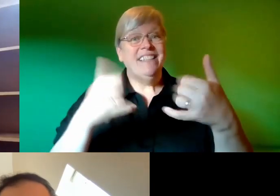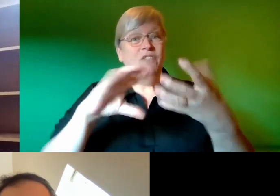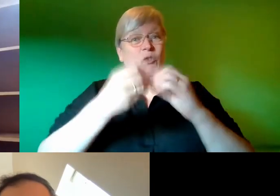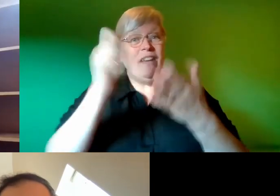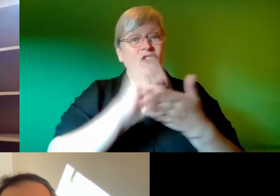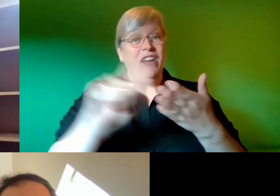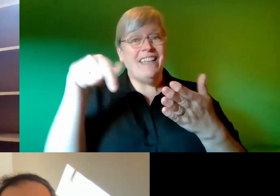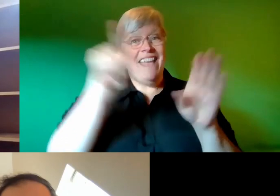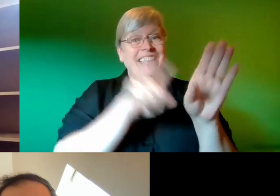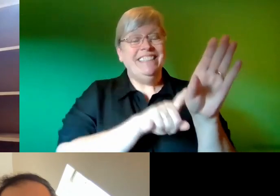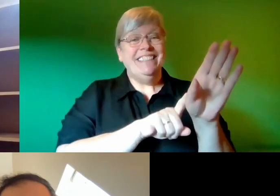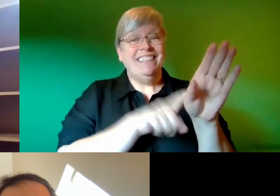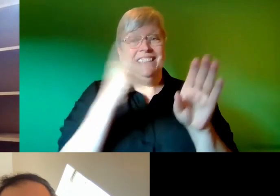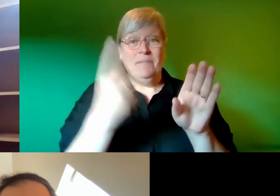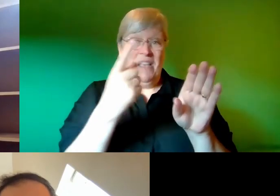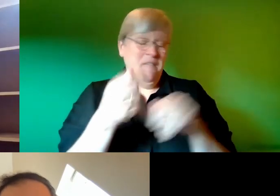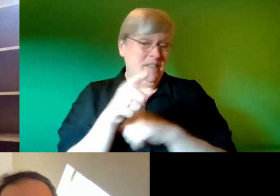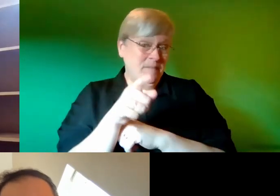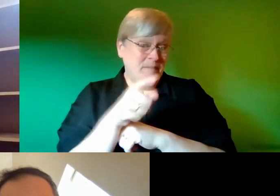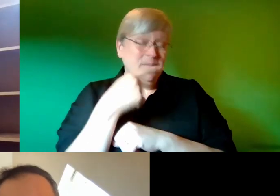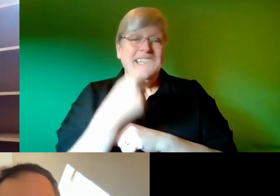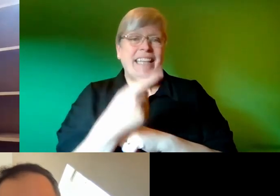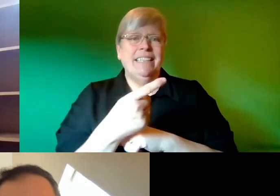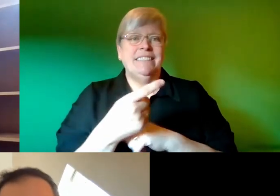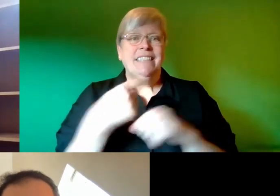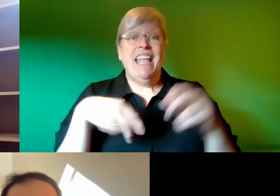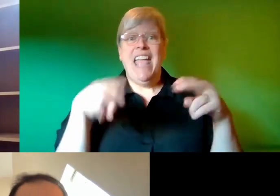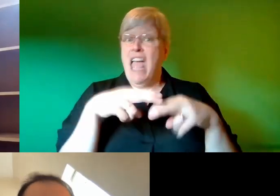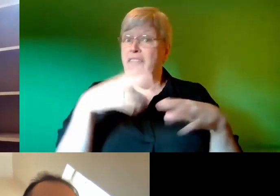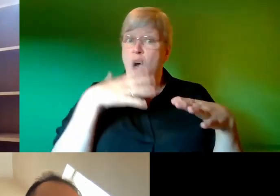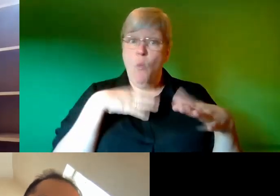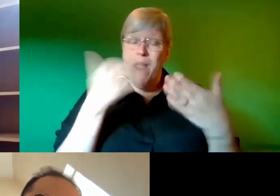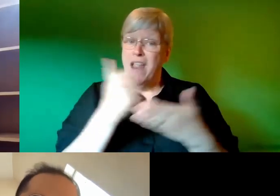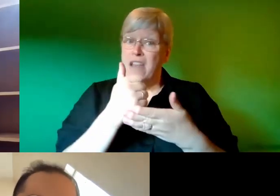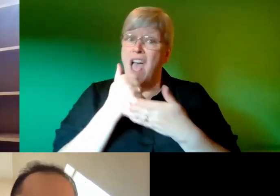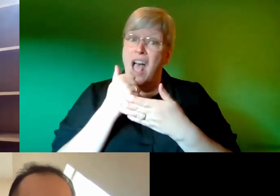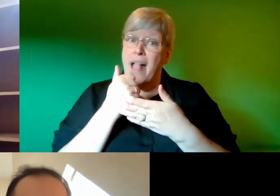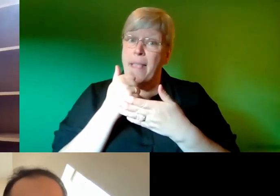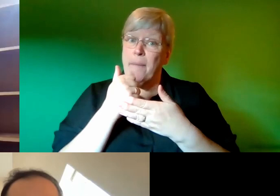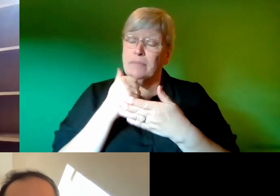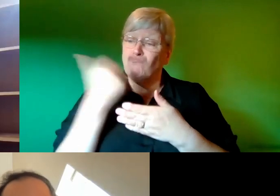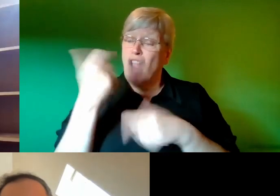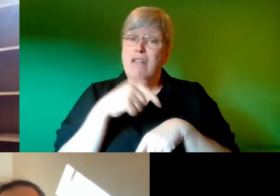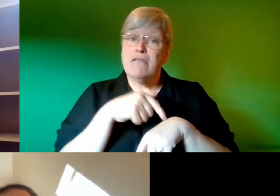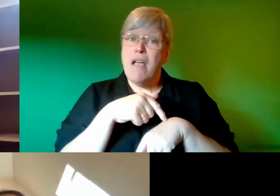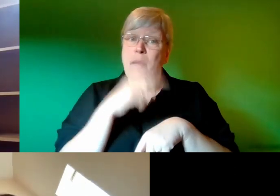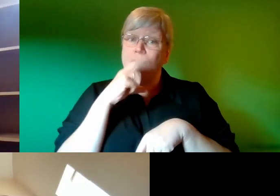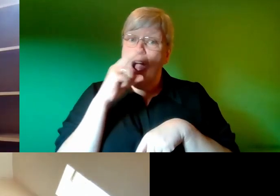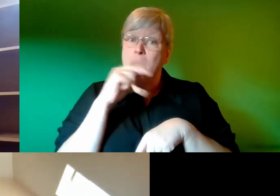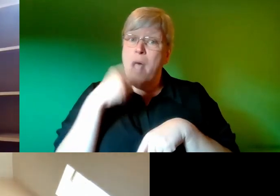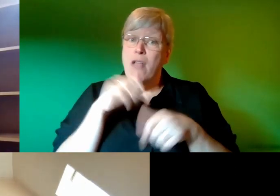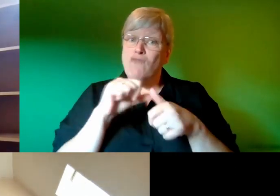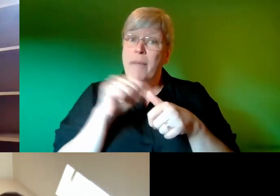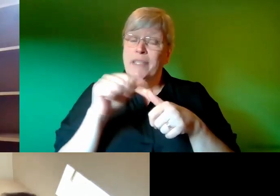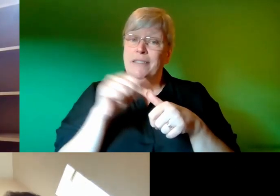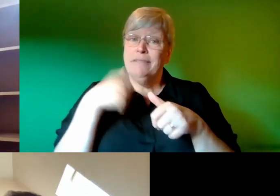that year and he unwisely perhaps said if I ever wanted any help editing the next edition of verbal remedies he would he